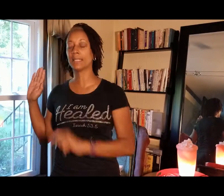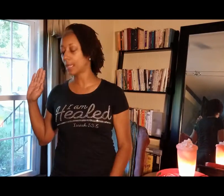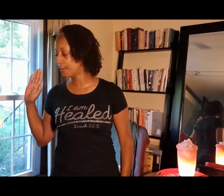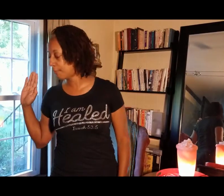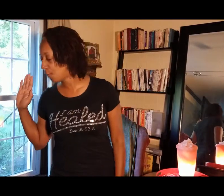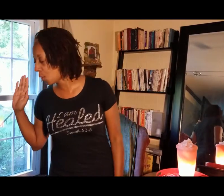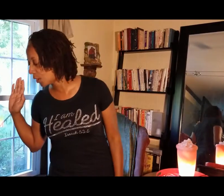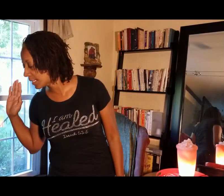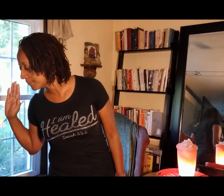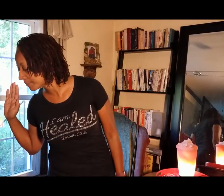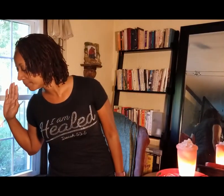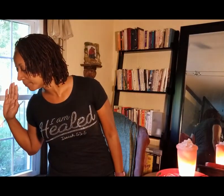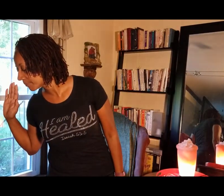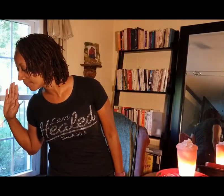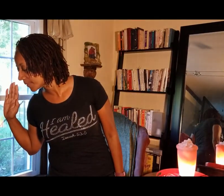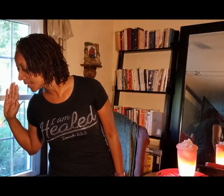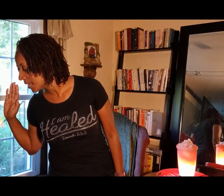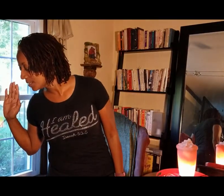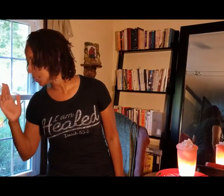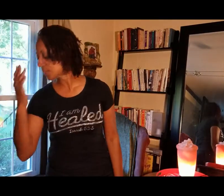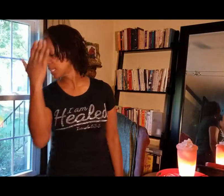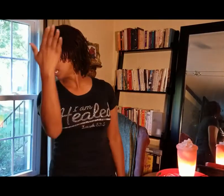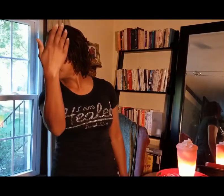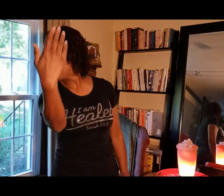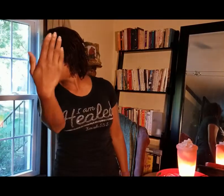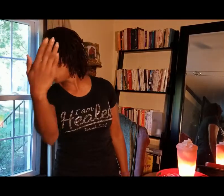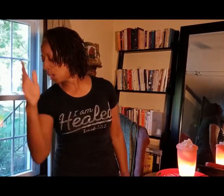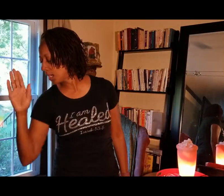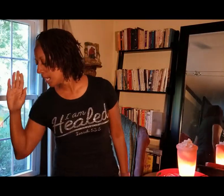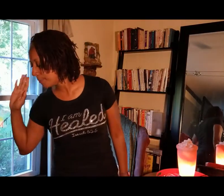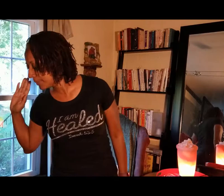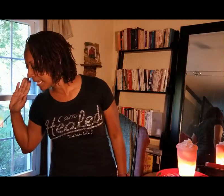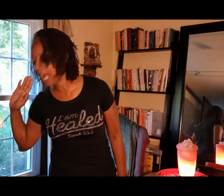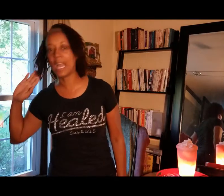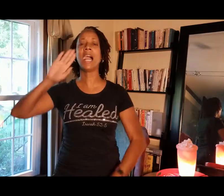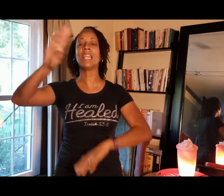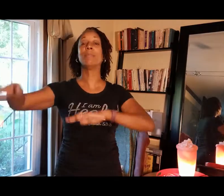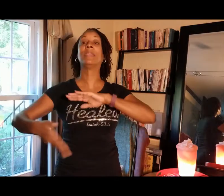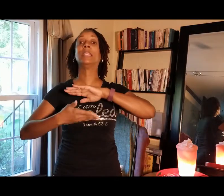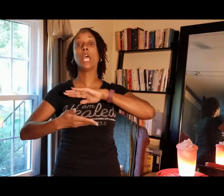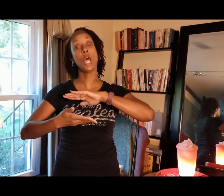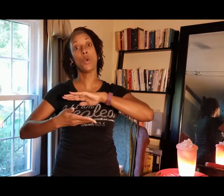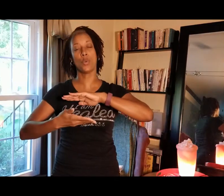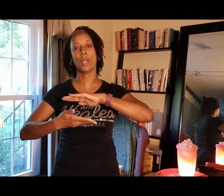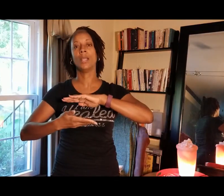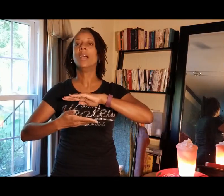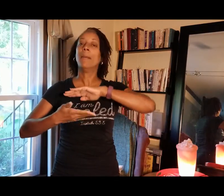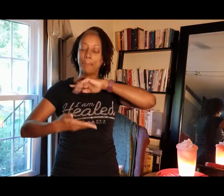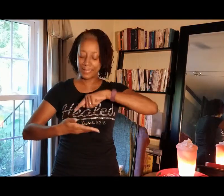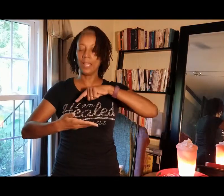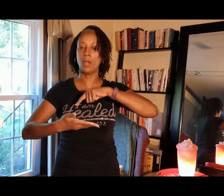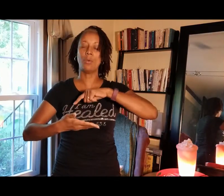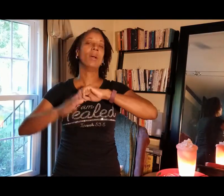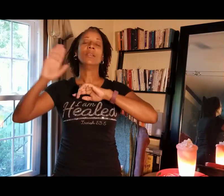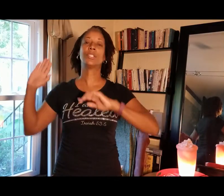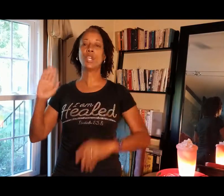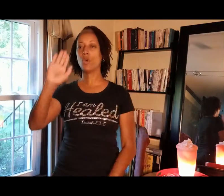forward. So it's before, behind, behind, below, below. So